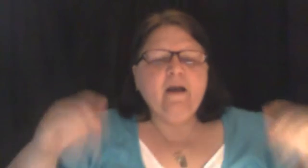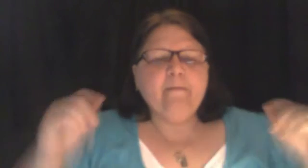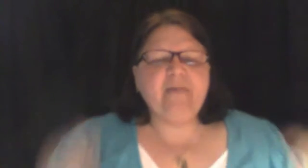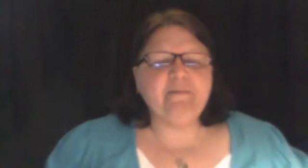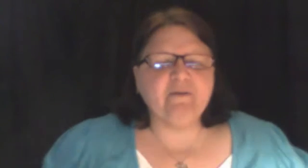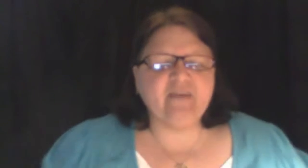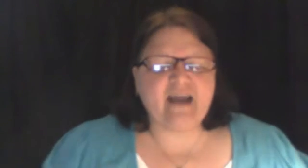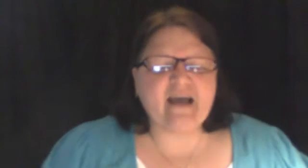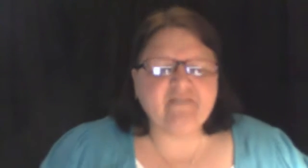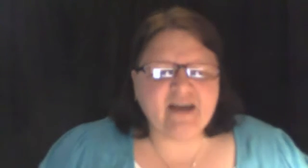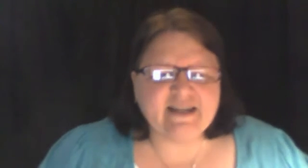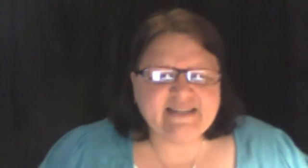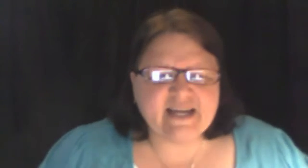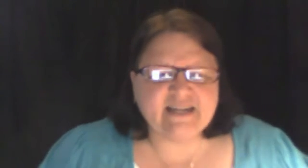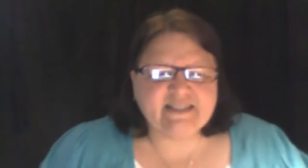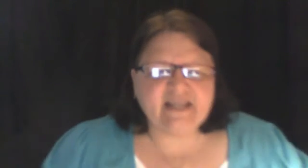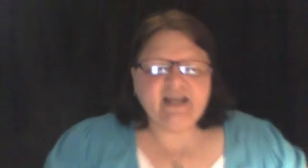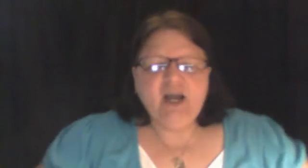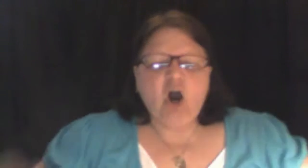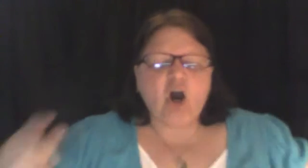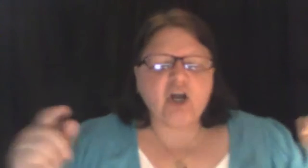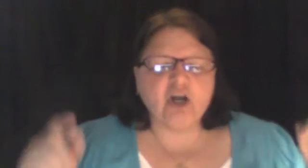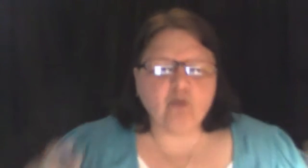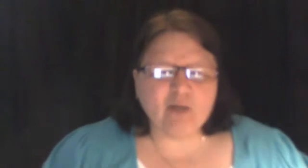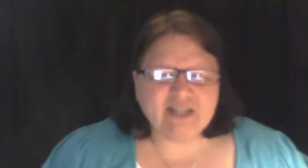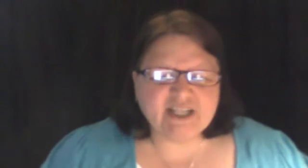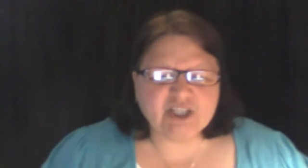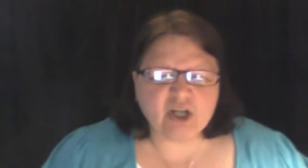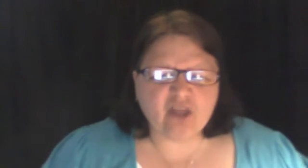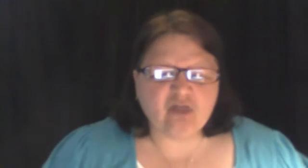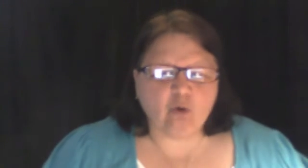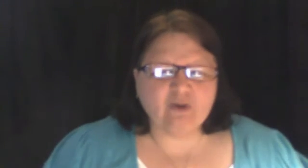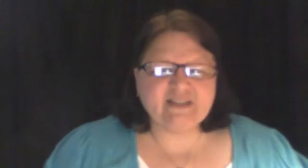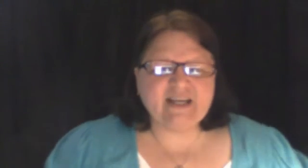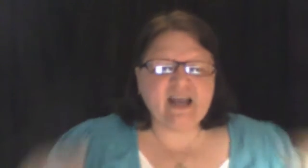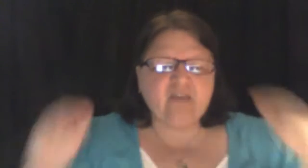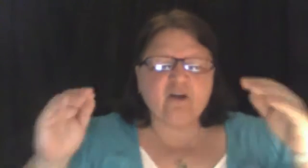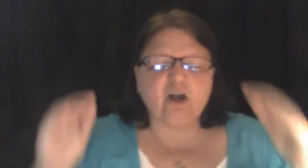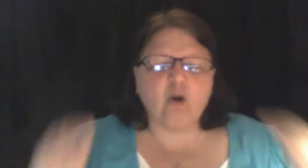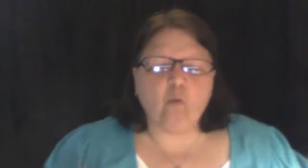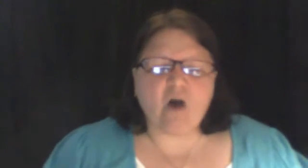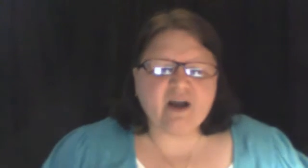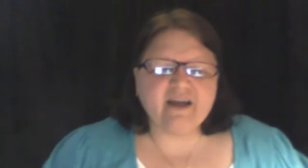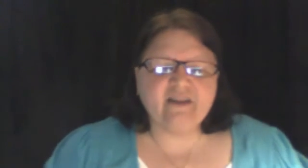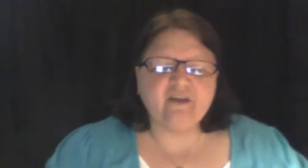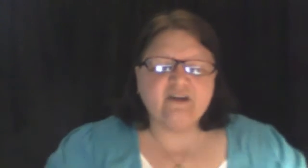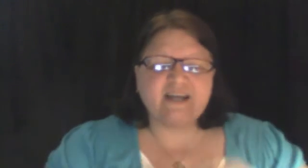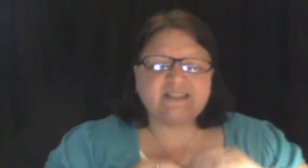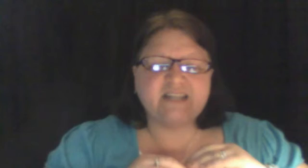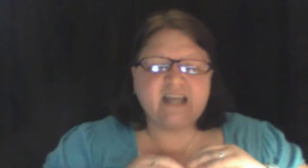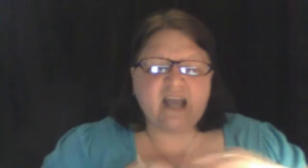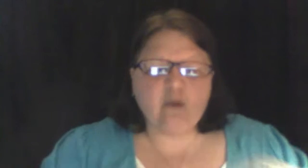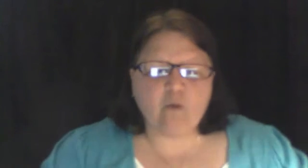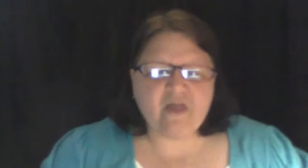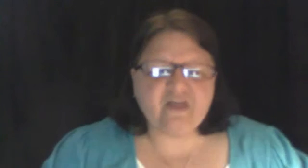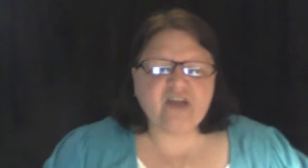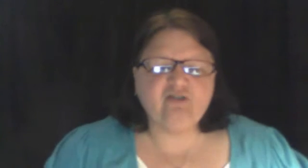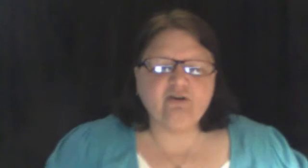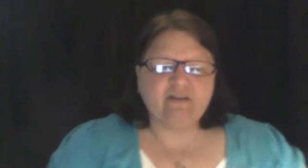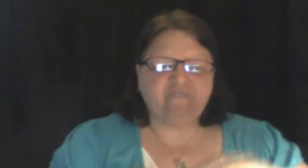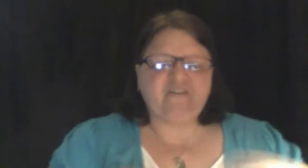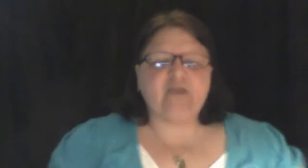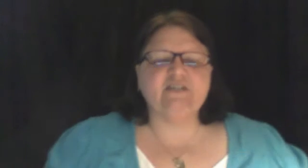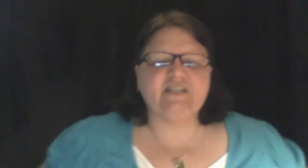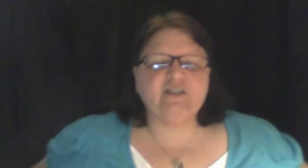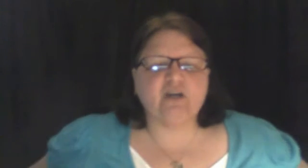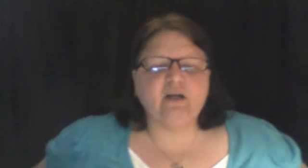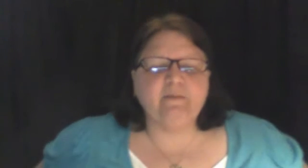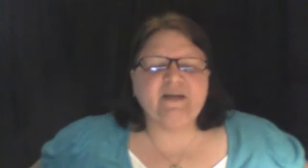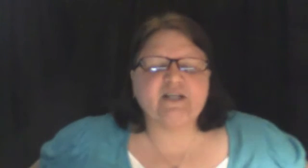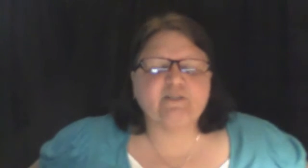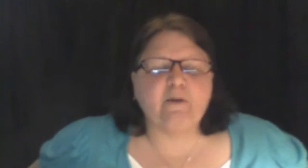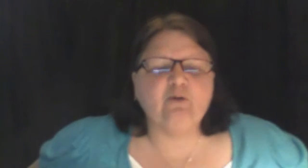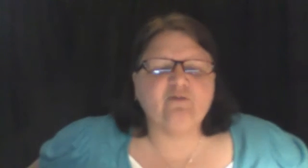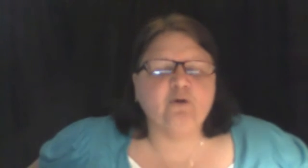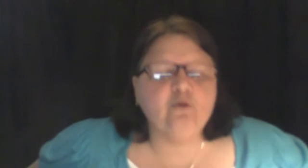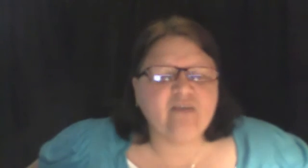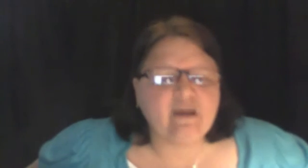people that have an identity are going to release an authority and they're going to walk into their destiny and when they do, the Pharisees are going to be exposed for who they